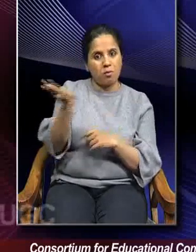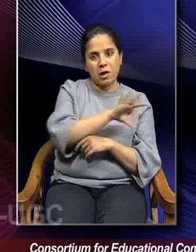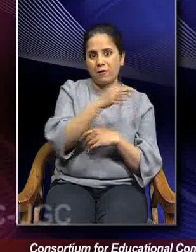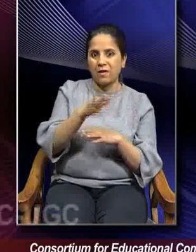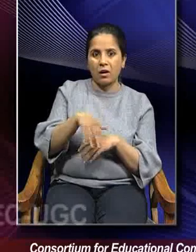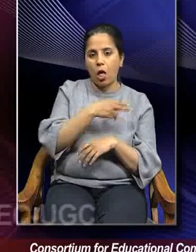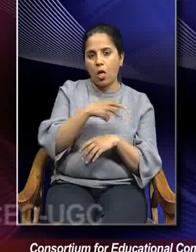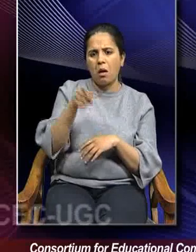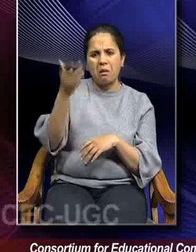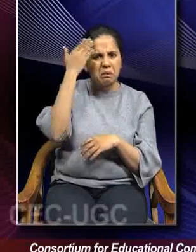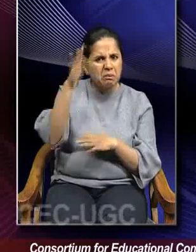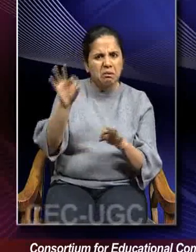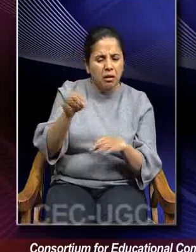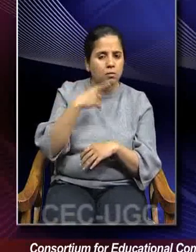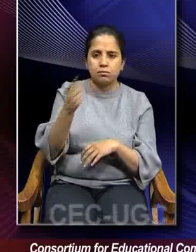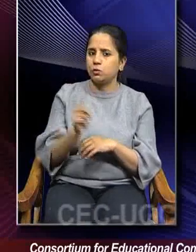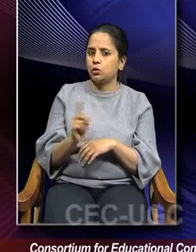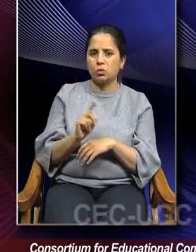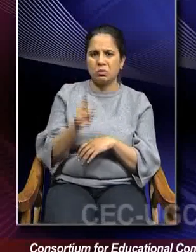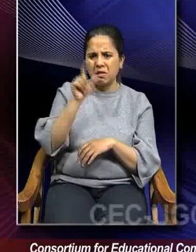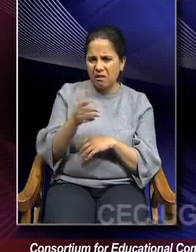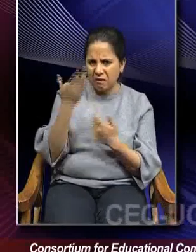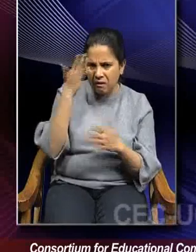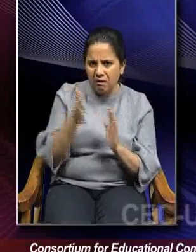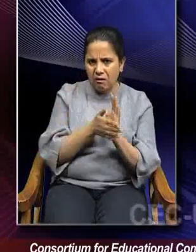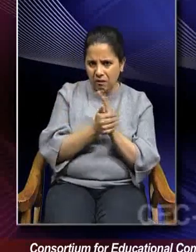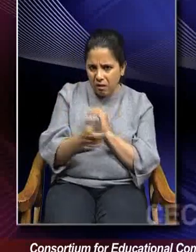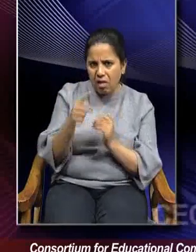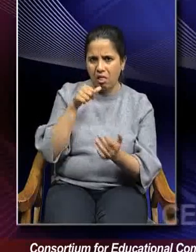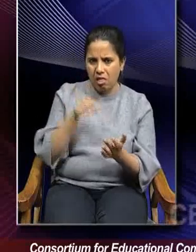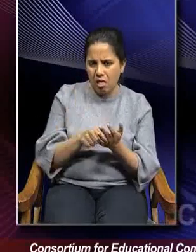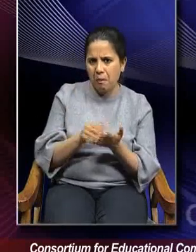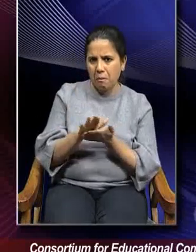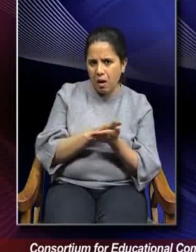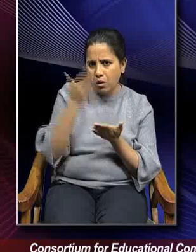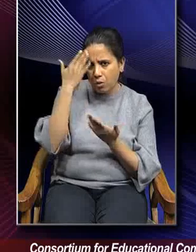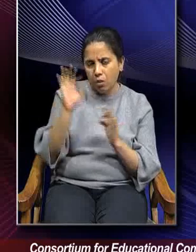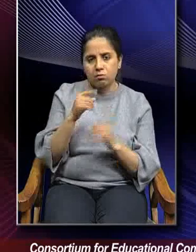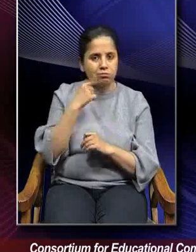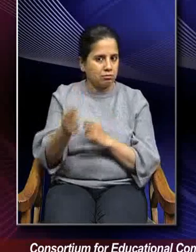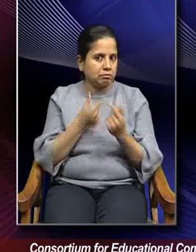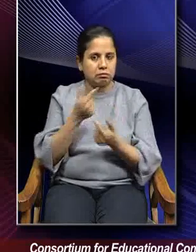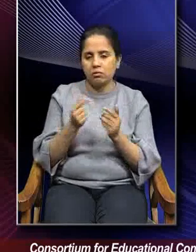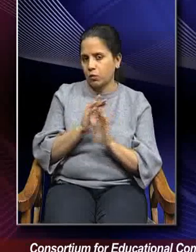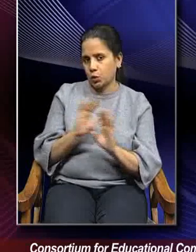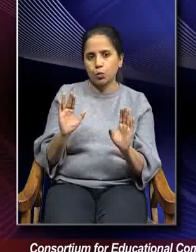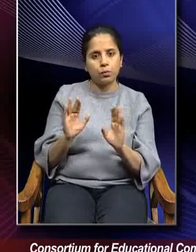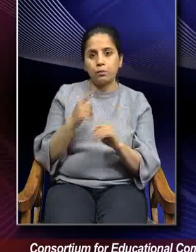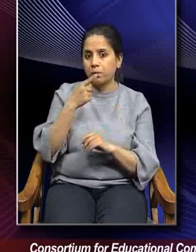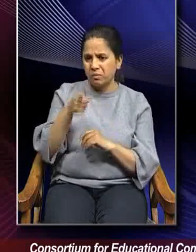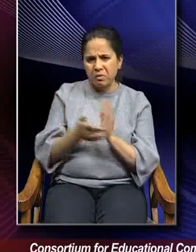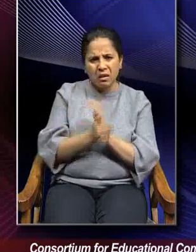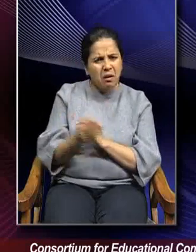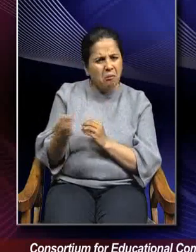don't even know this, you don't even have this basic knowledge, you don't even have this very skill.